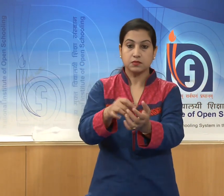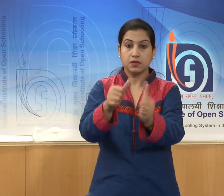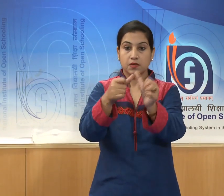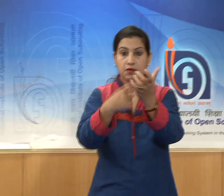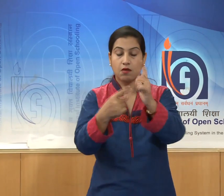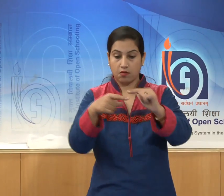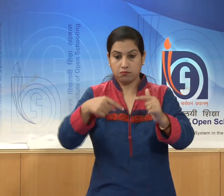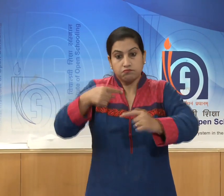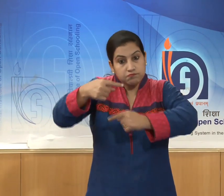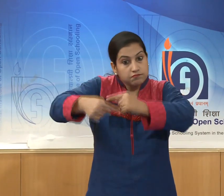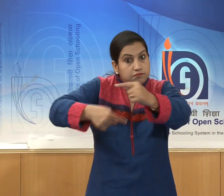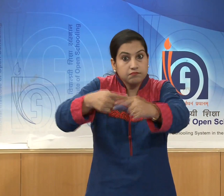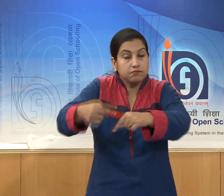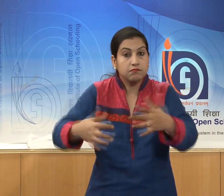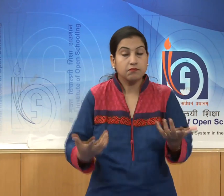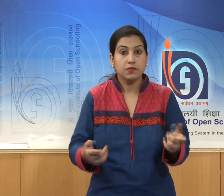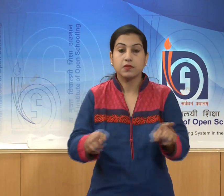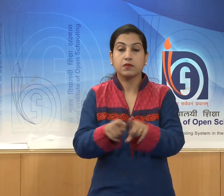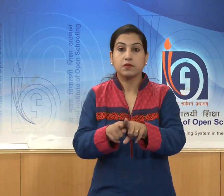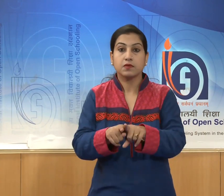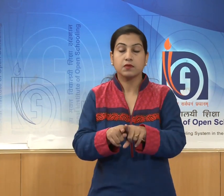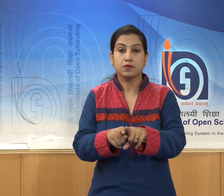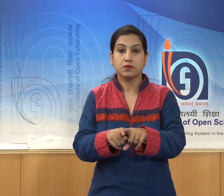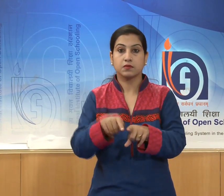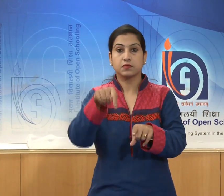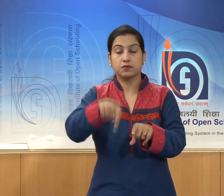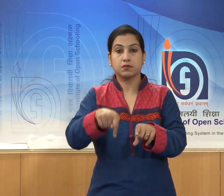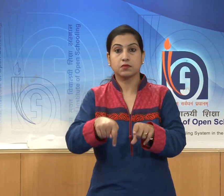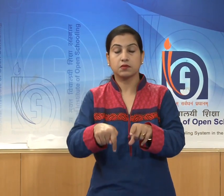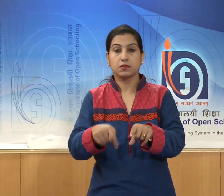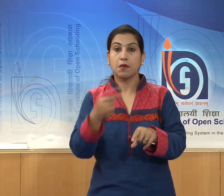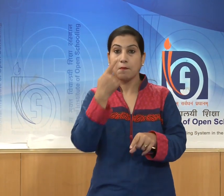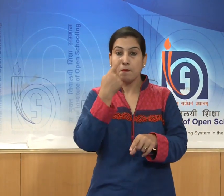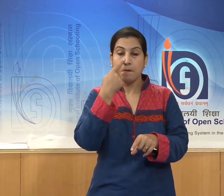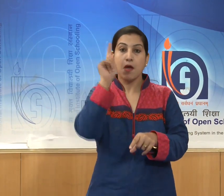in the form of crude mother goddess figures.